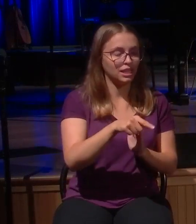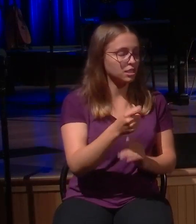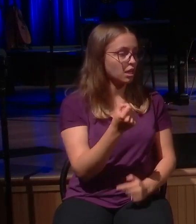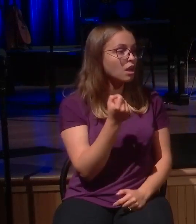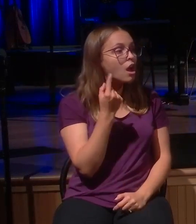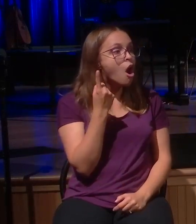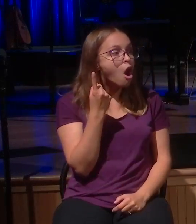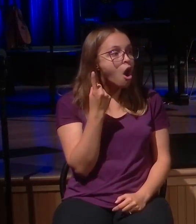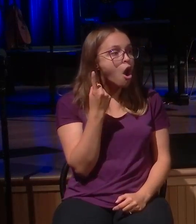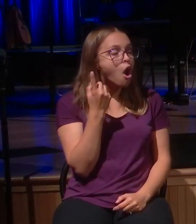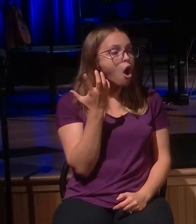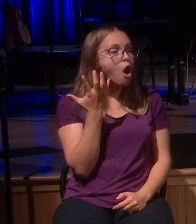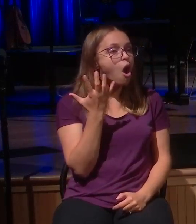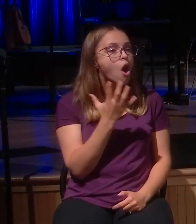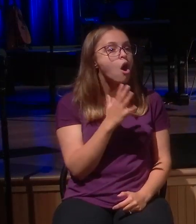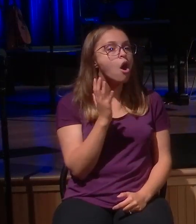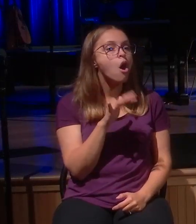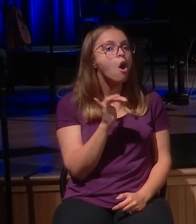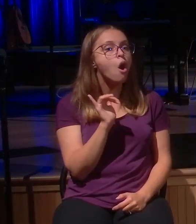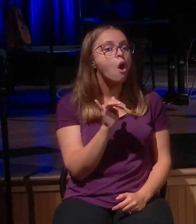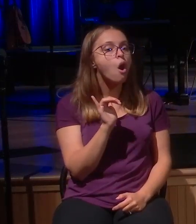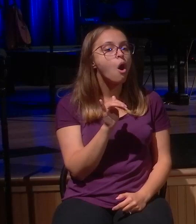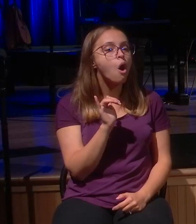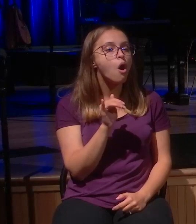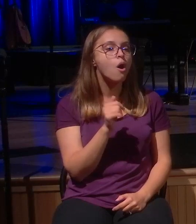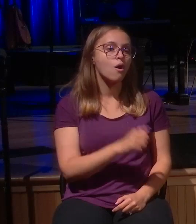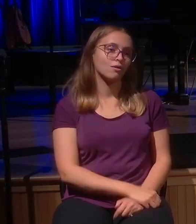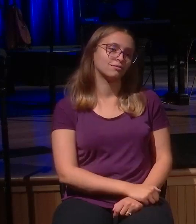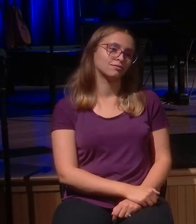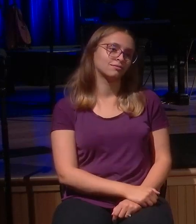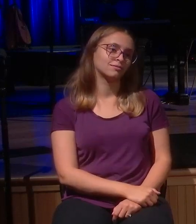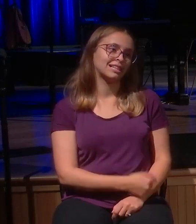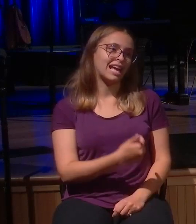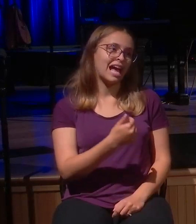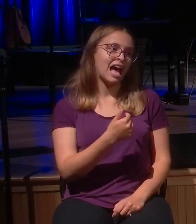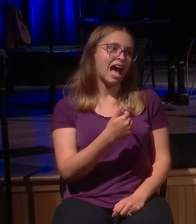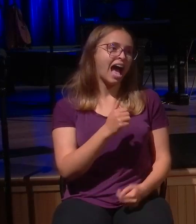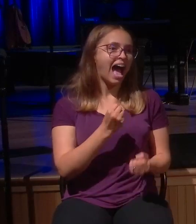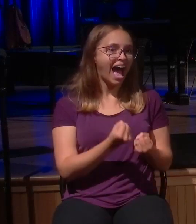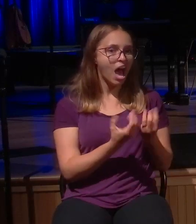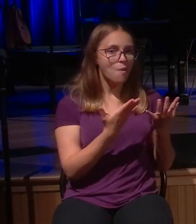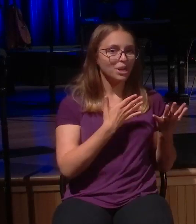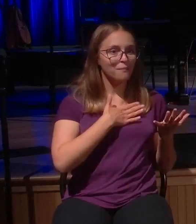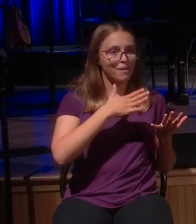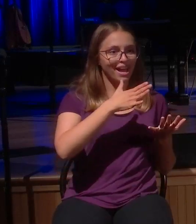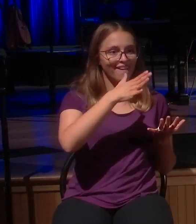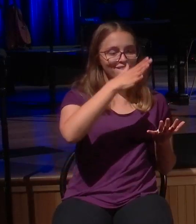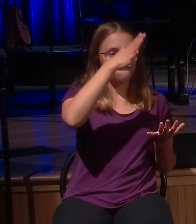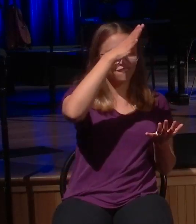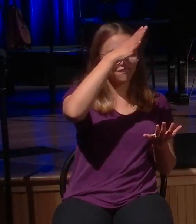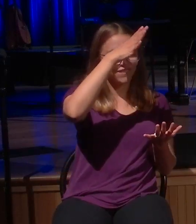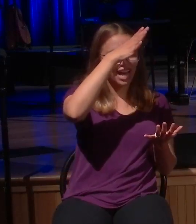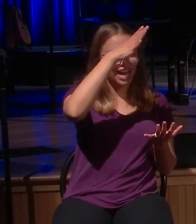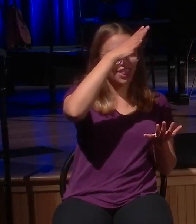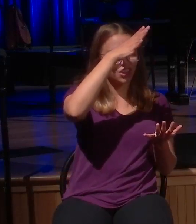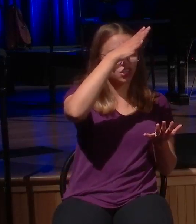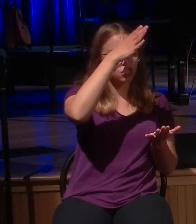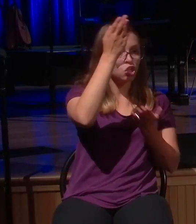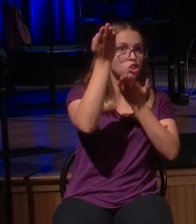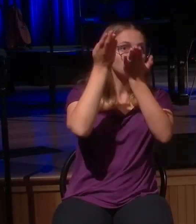and what does he recognize? What does he realize? Here it is. He says, how many of my father's hired servants have more than enough bread, but